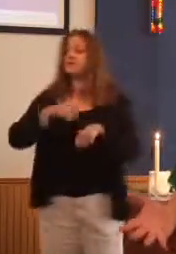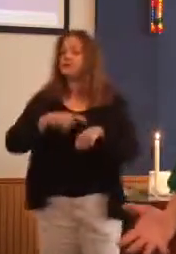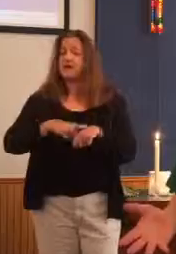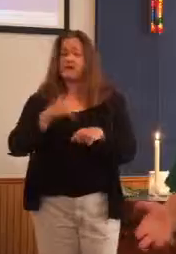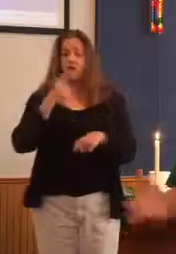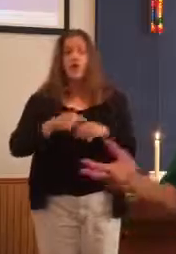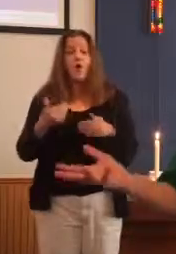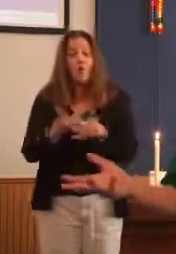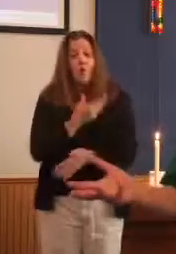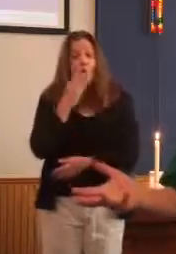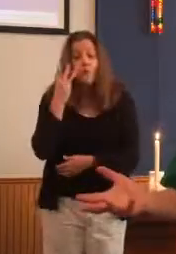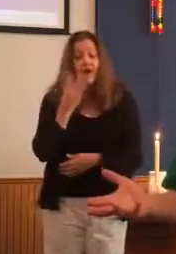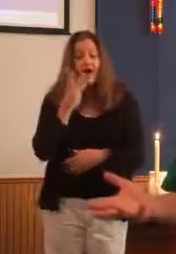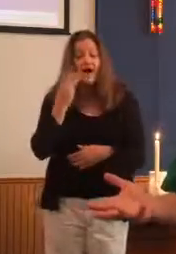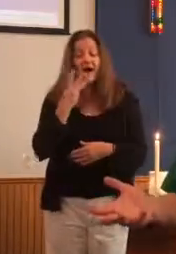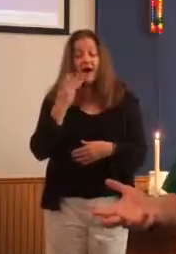wine. I haven't had that before.